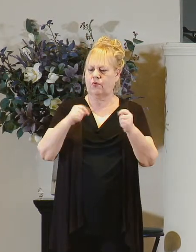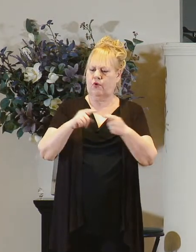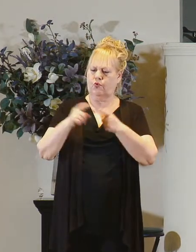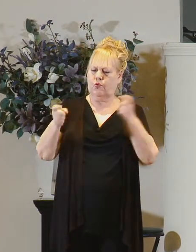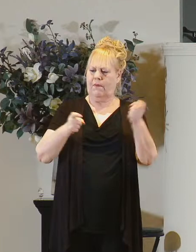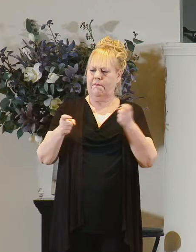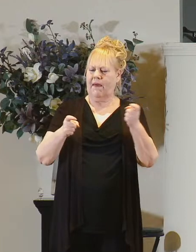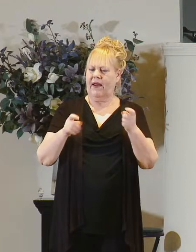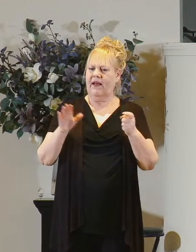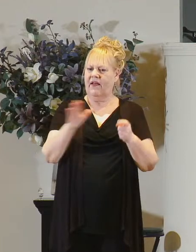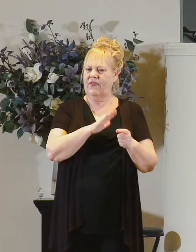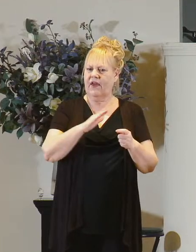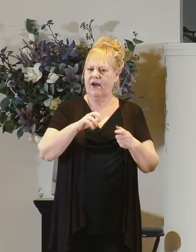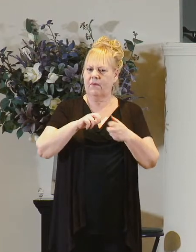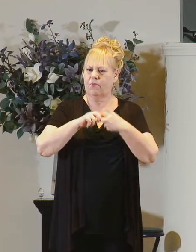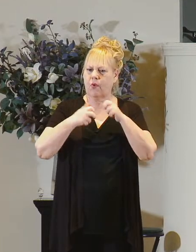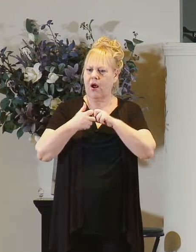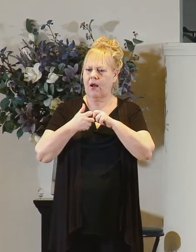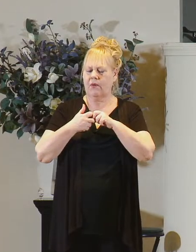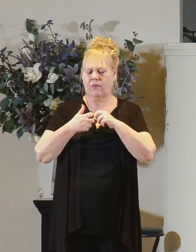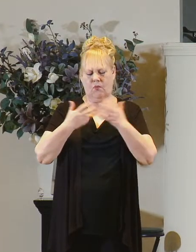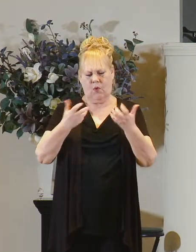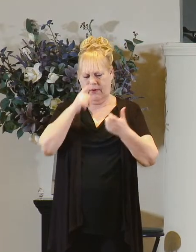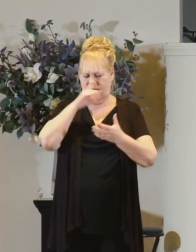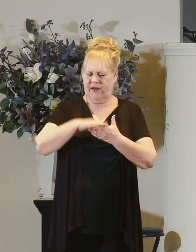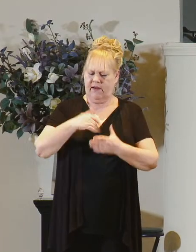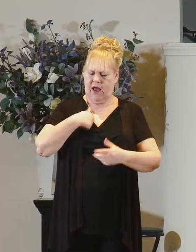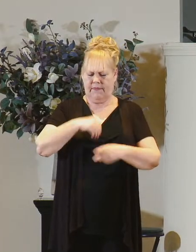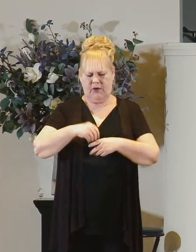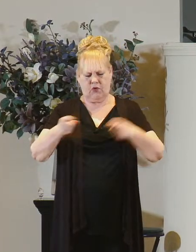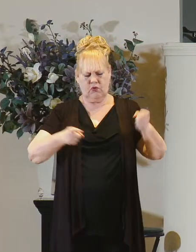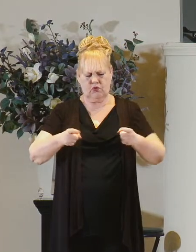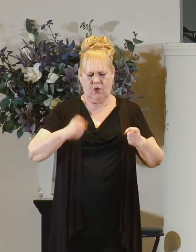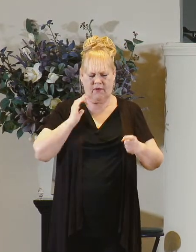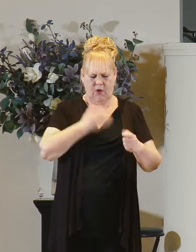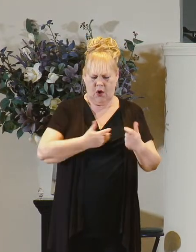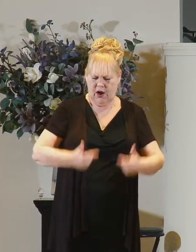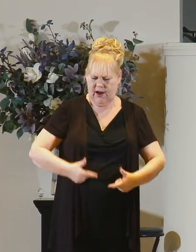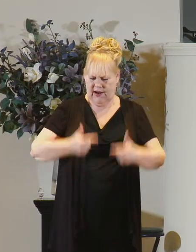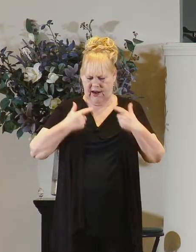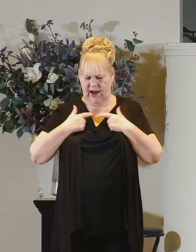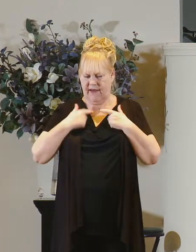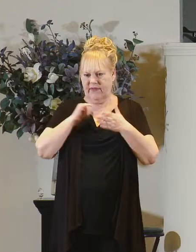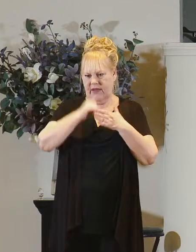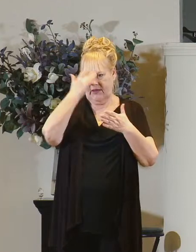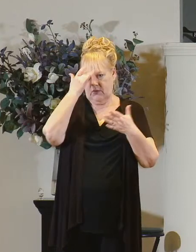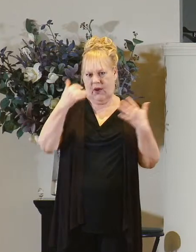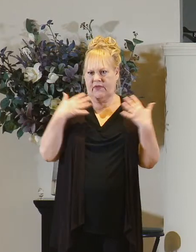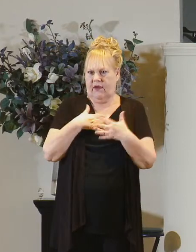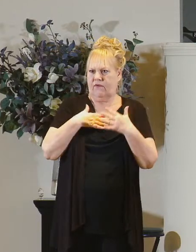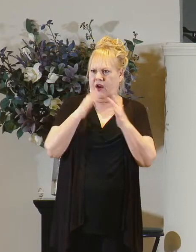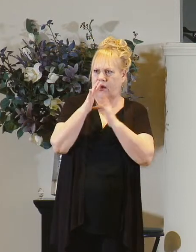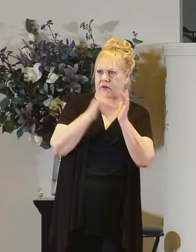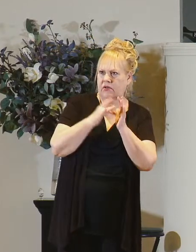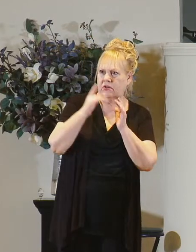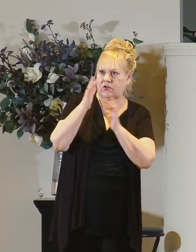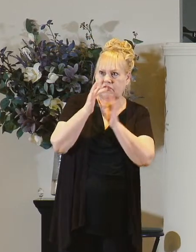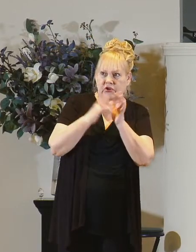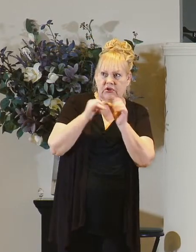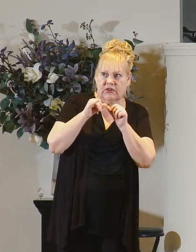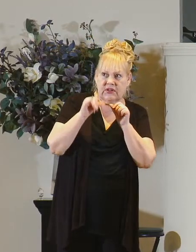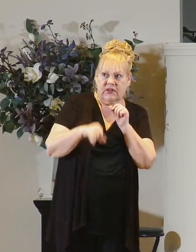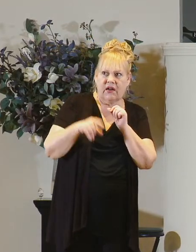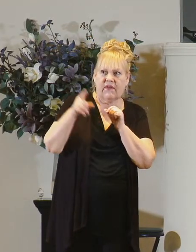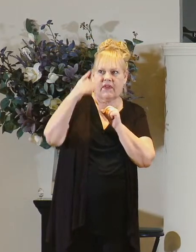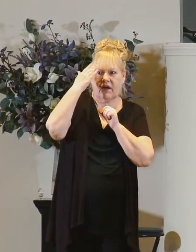their unmanageable problems they want to believe they're in control of their own lives and that's why they're scared of jesus if he sticks around